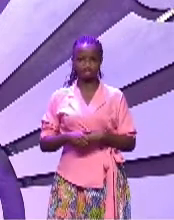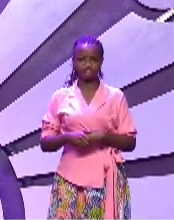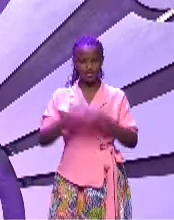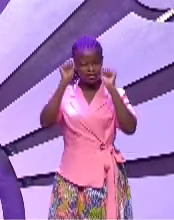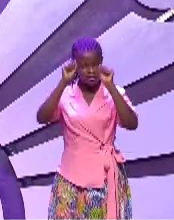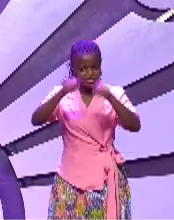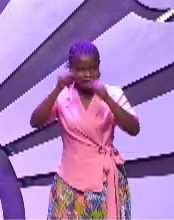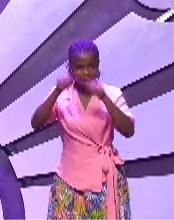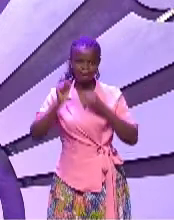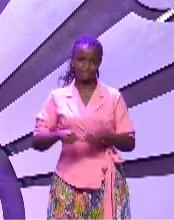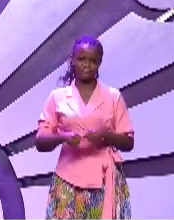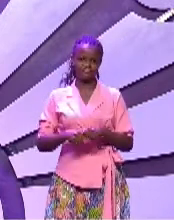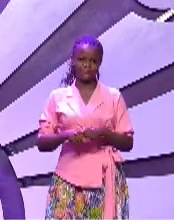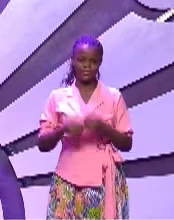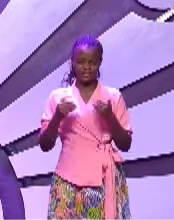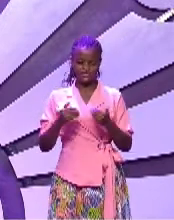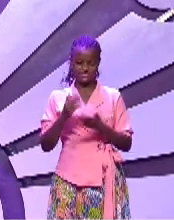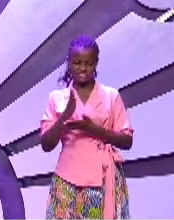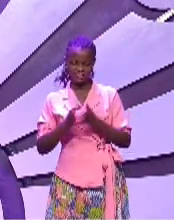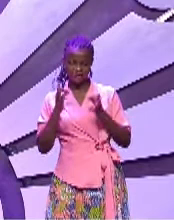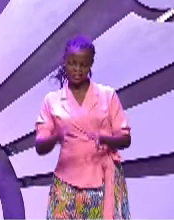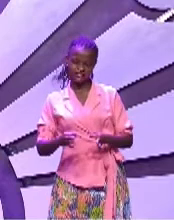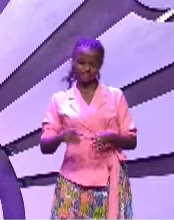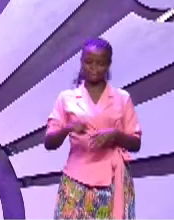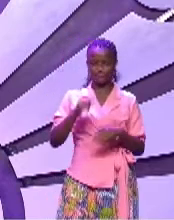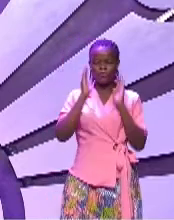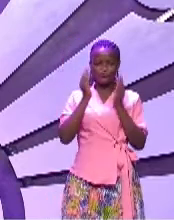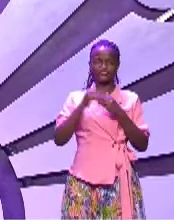Yes, there was an element of knowing I am in charge.